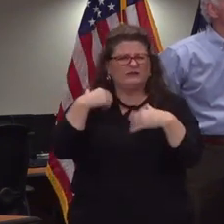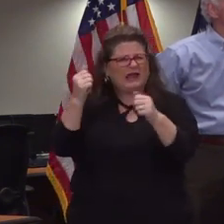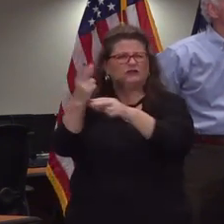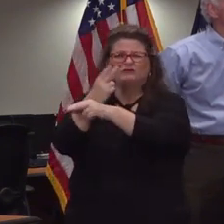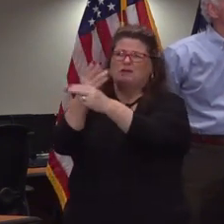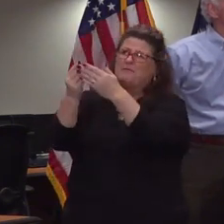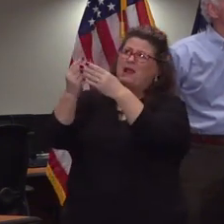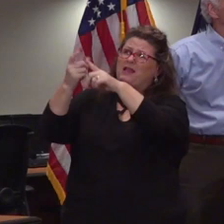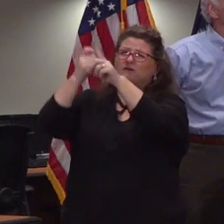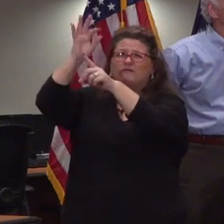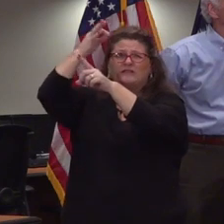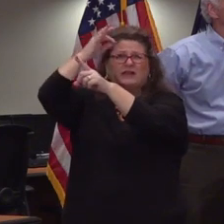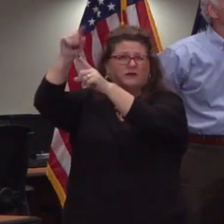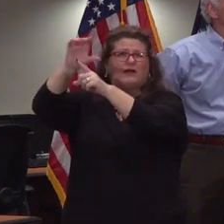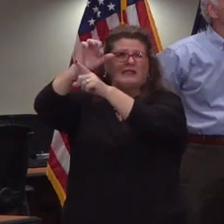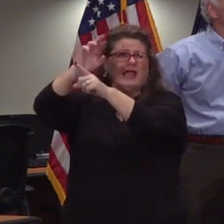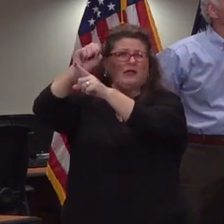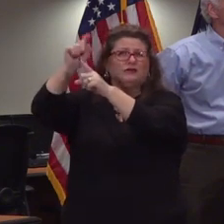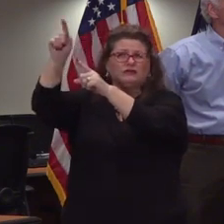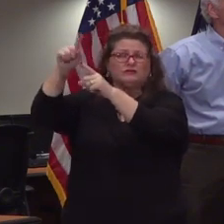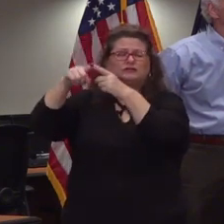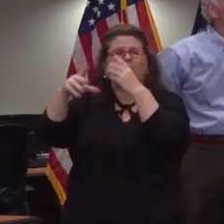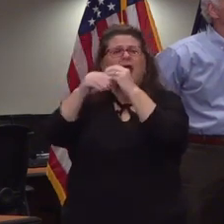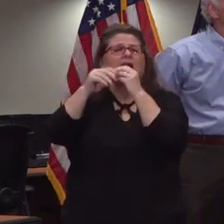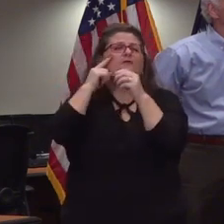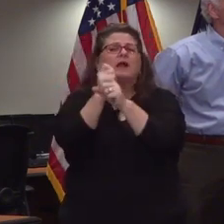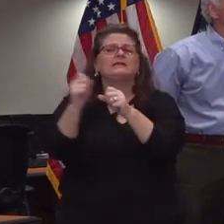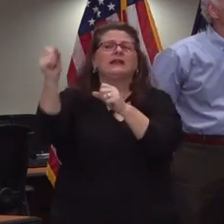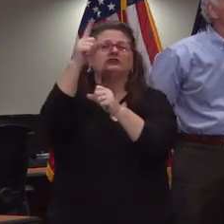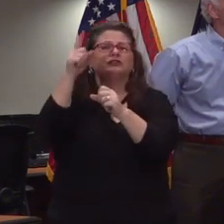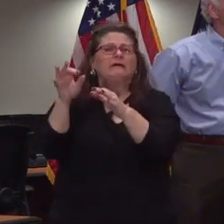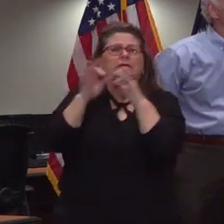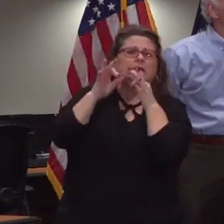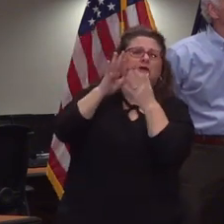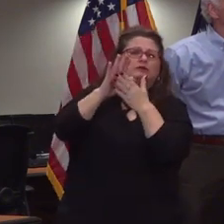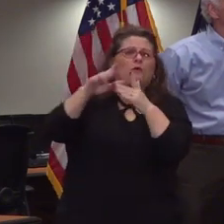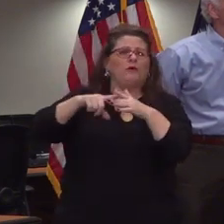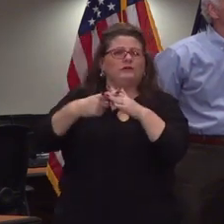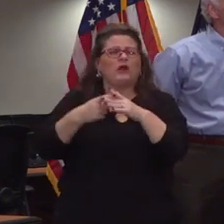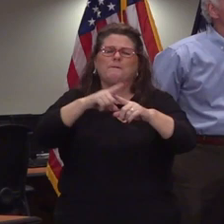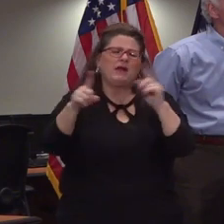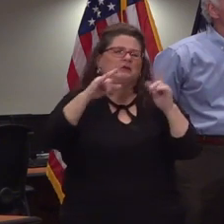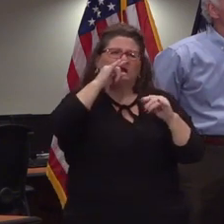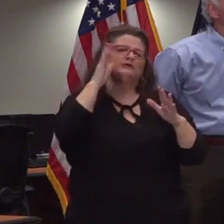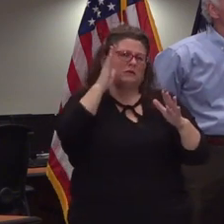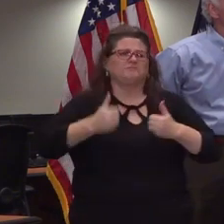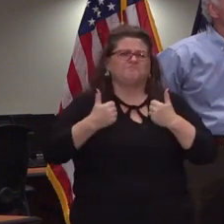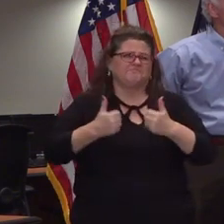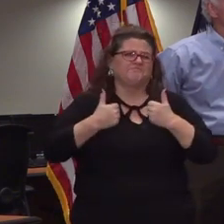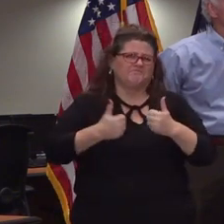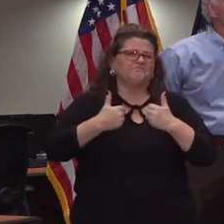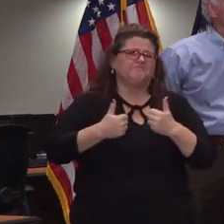to add a few extra days to next school year but i believe our children will survive this and we're all going to come out